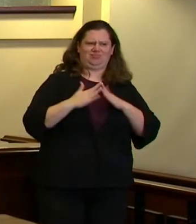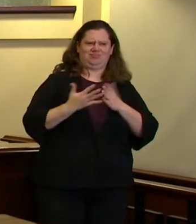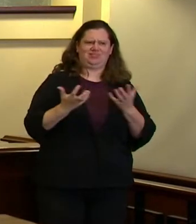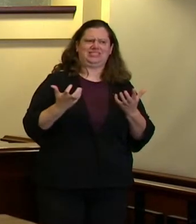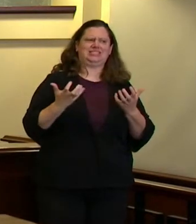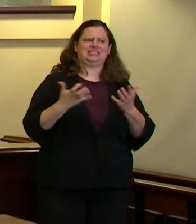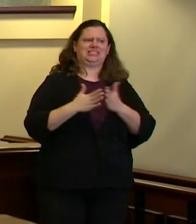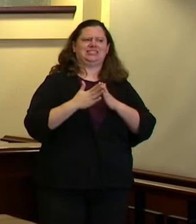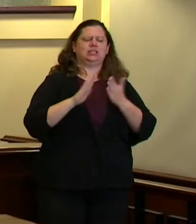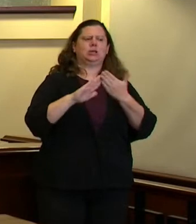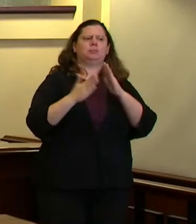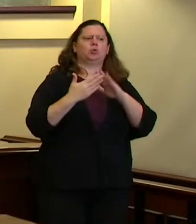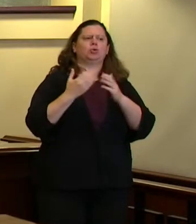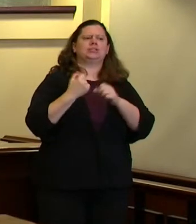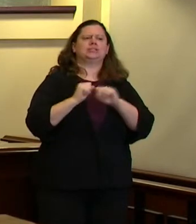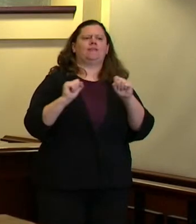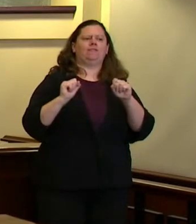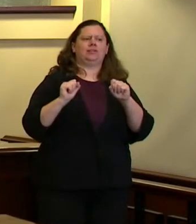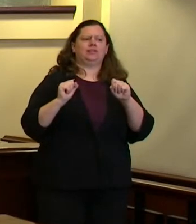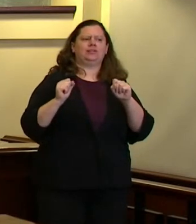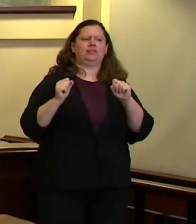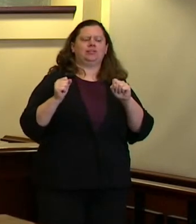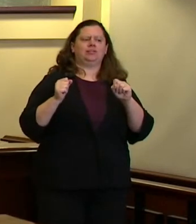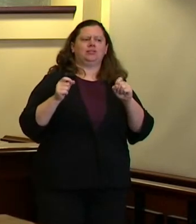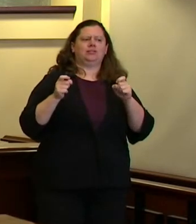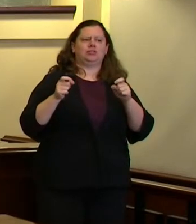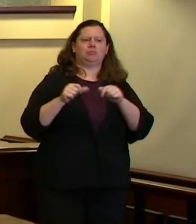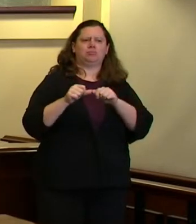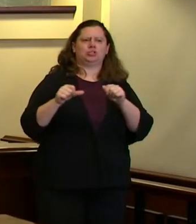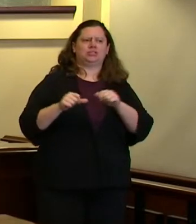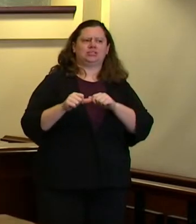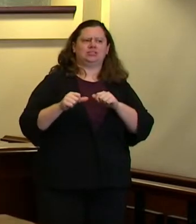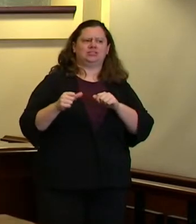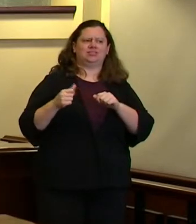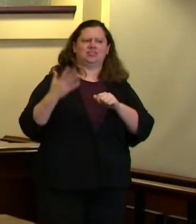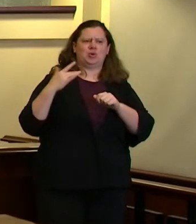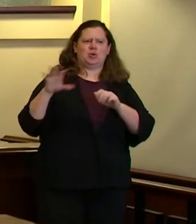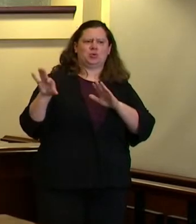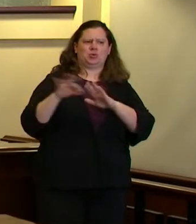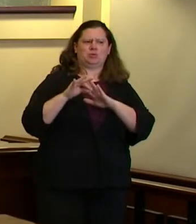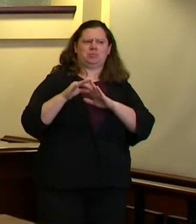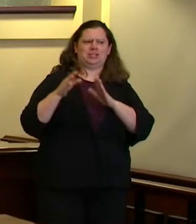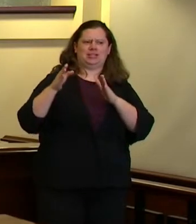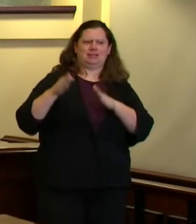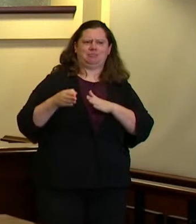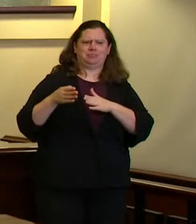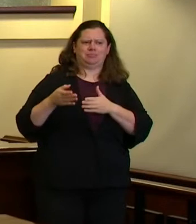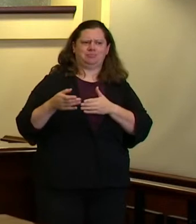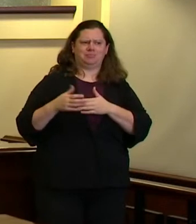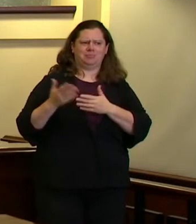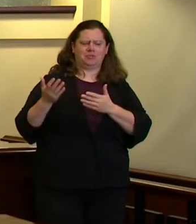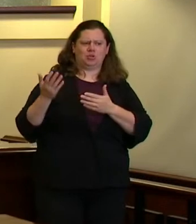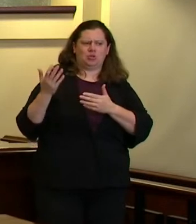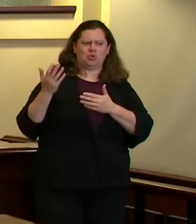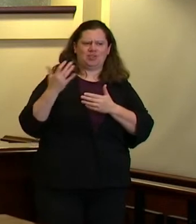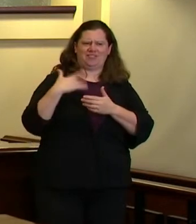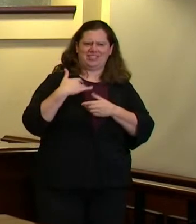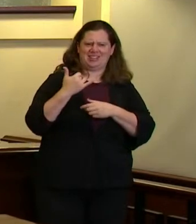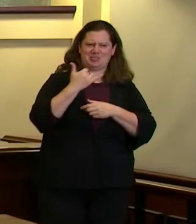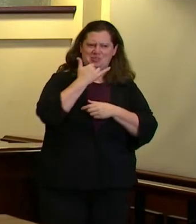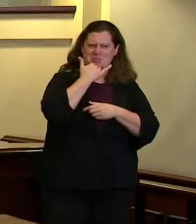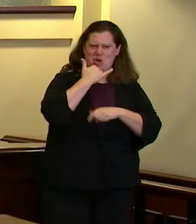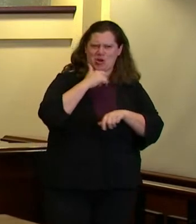safety for that different position um it seems like maybe this is the right time because of money